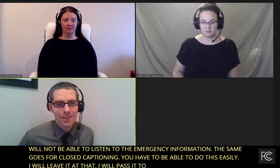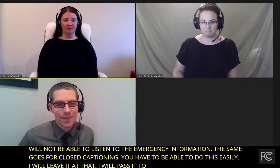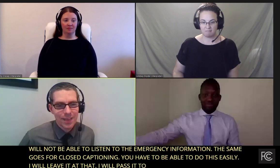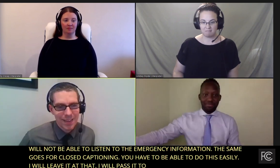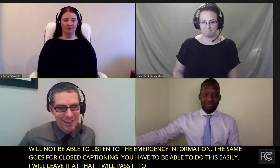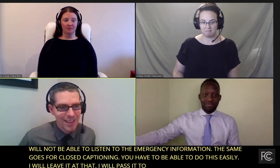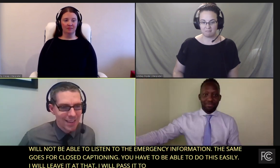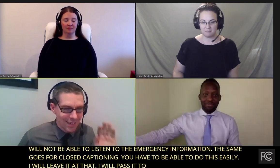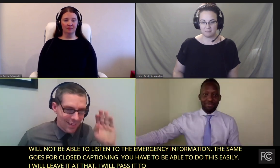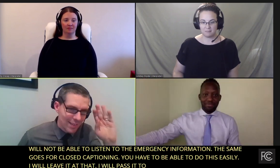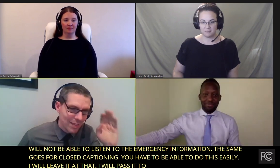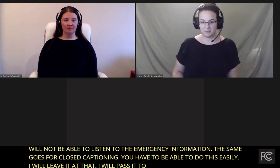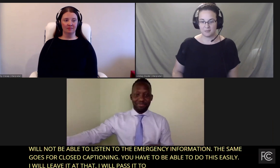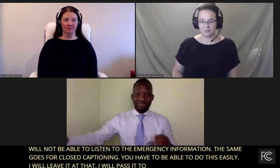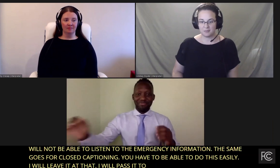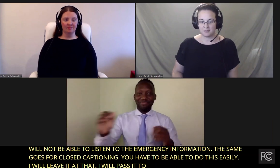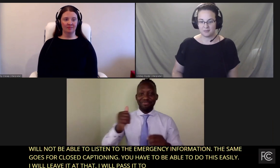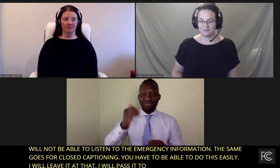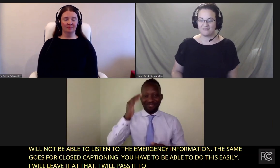Isidore Miangabo.